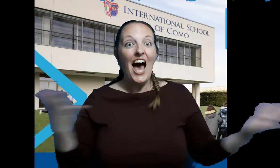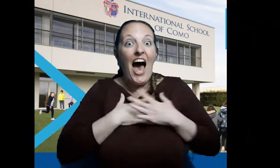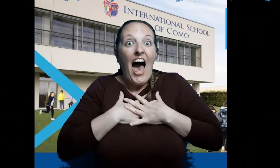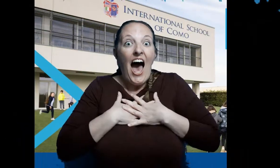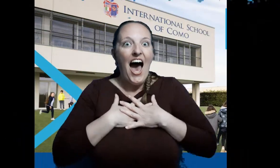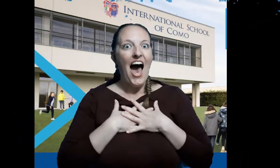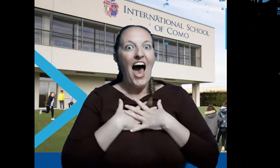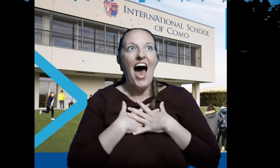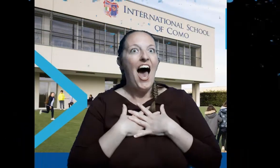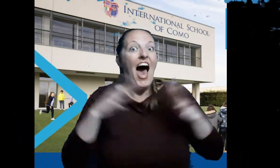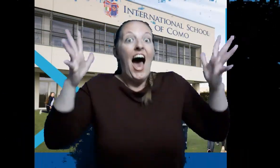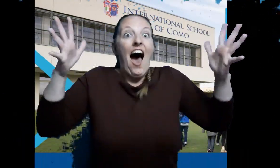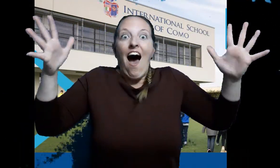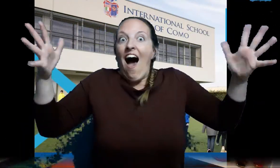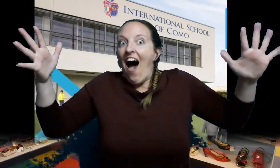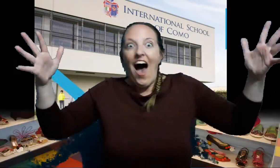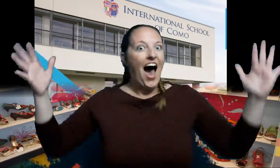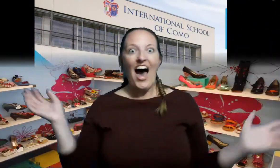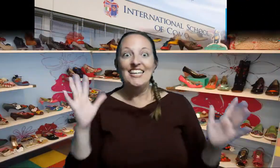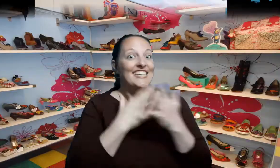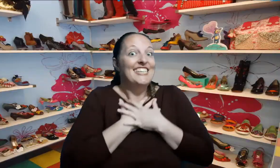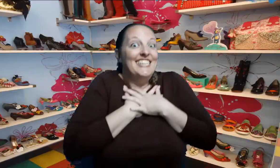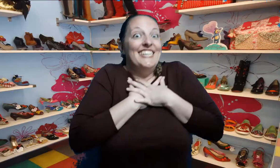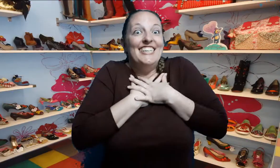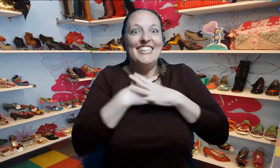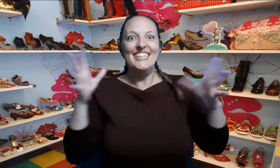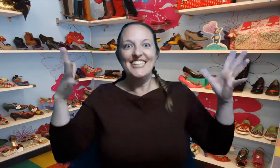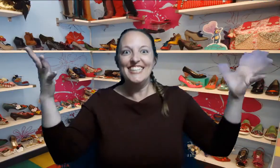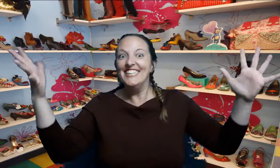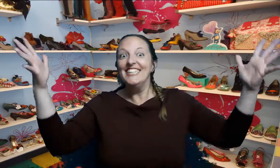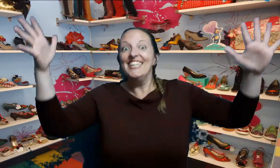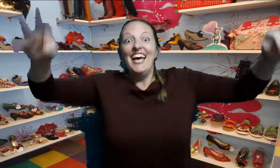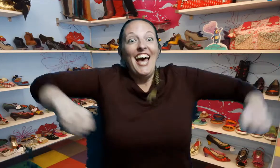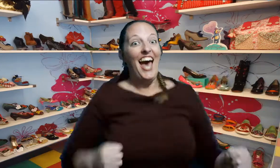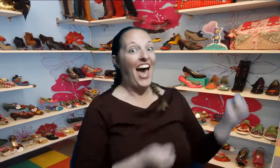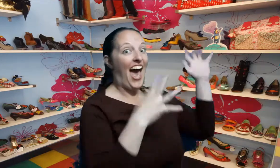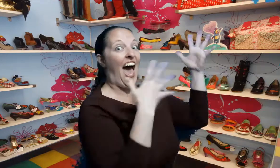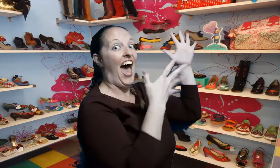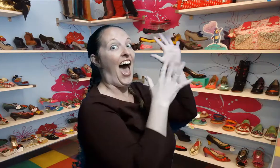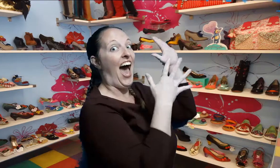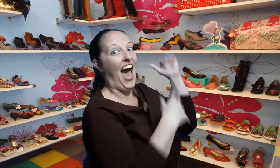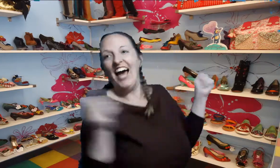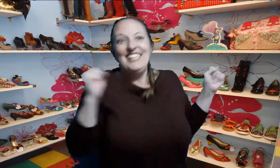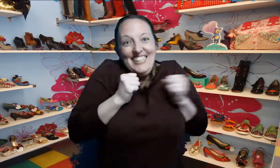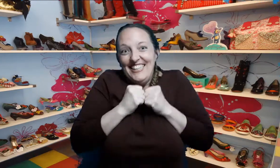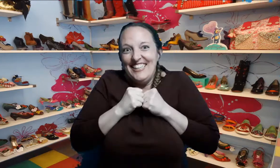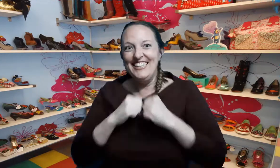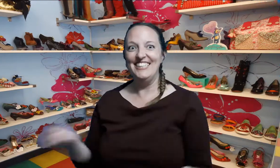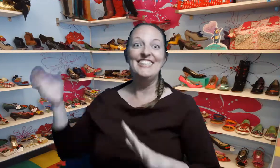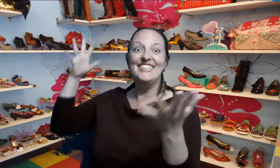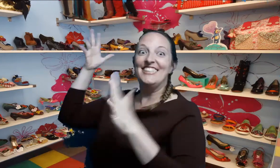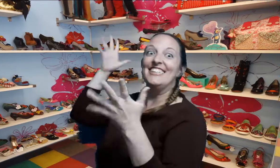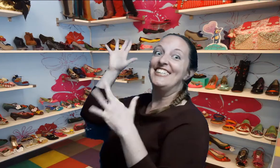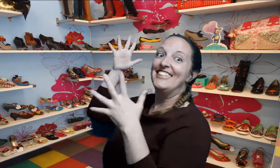Oh, do like to be inside a shoe shop, keychain Oh, I do like to be beside the shoes